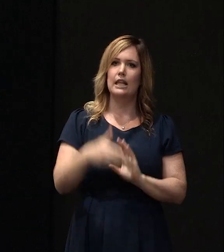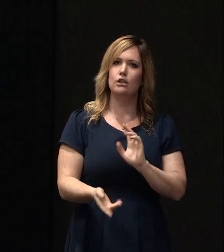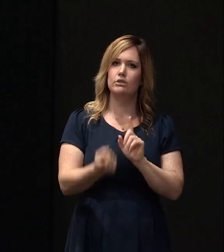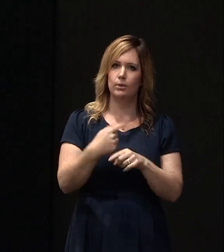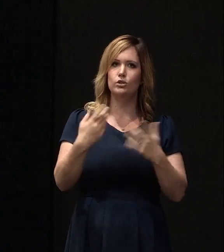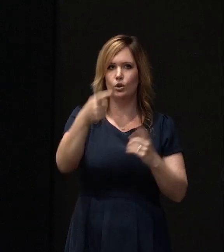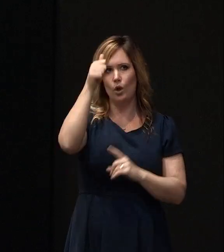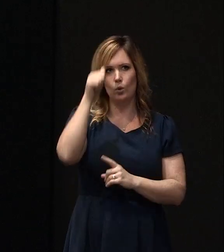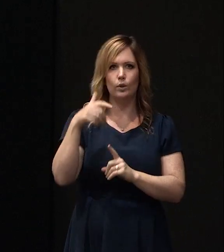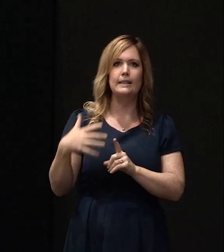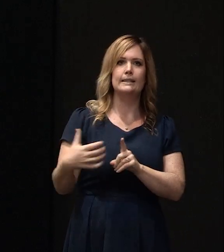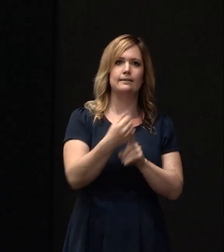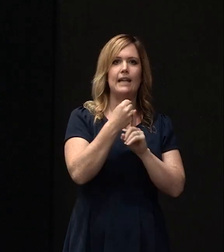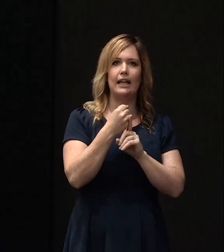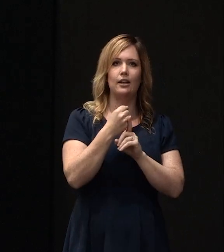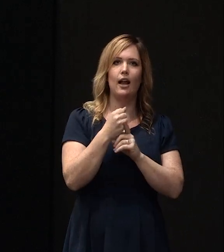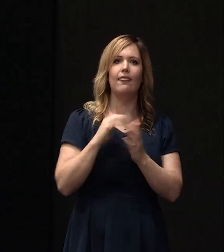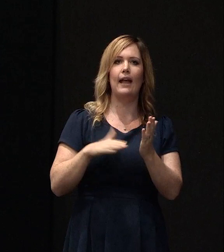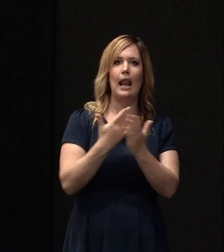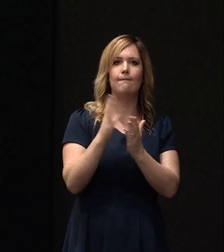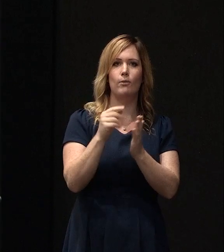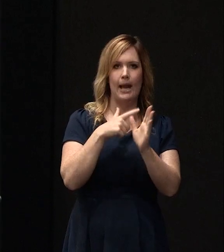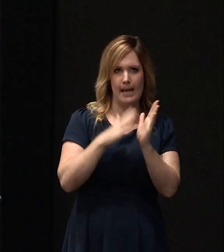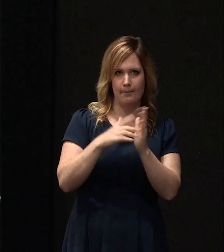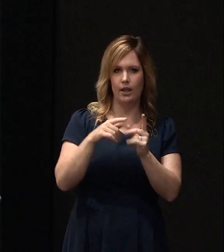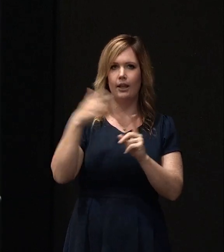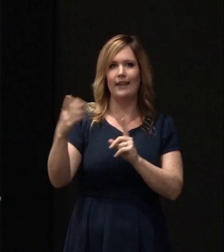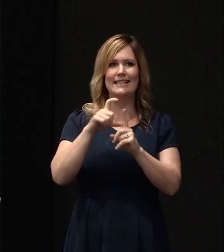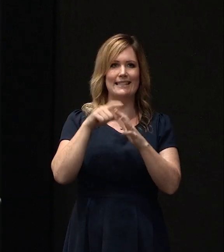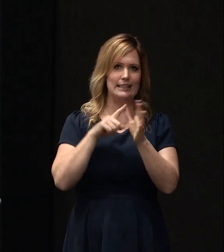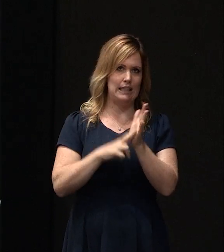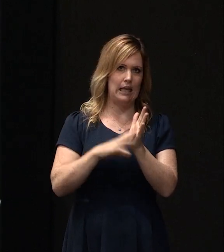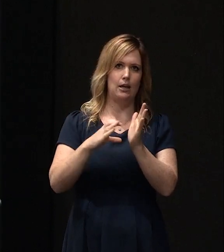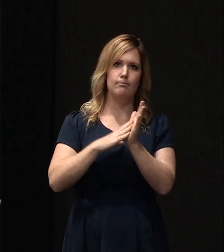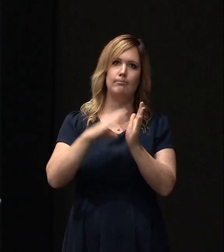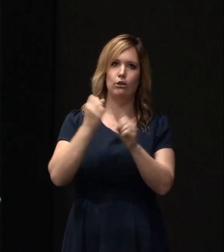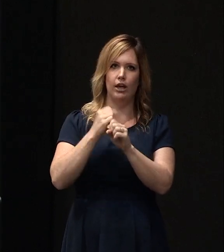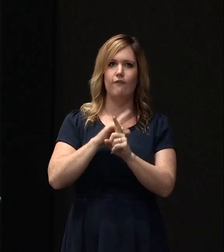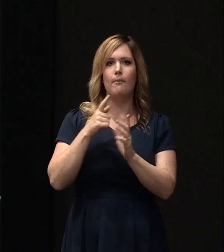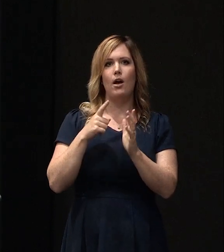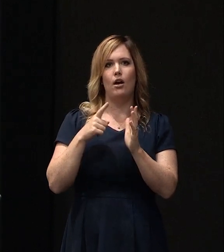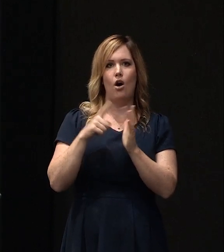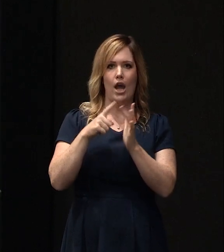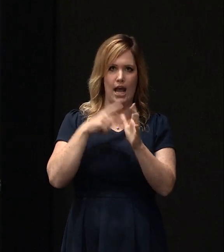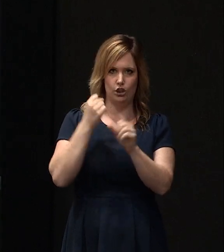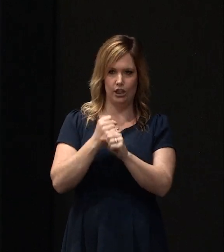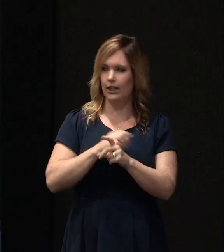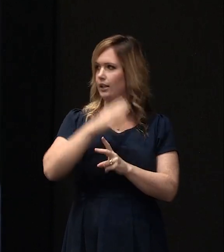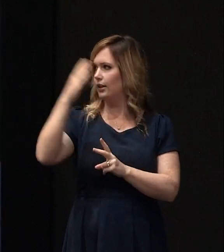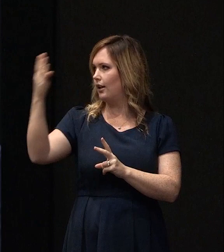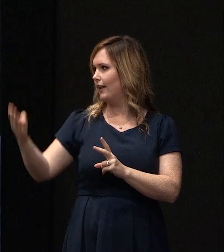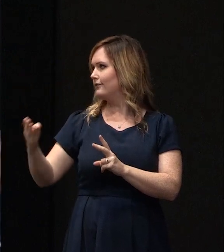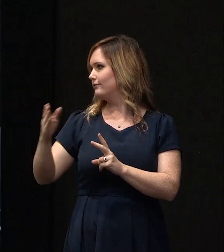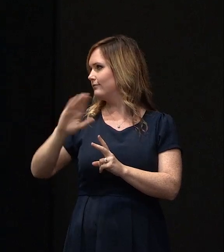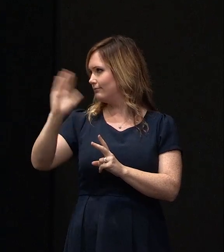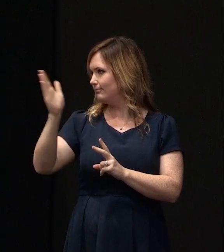know has picked up the claims from AMI, Dean McGregor is from IAG, Dean's next along and Dean's going to give us a